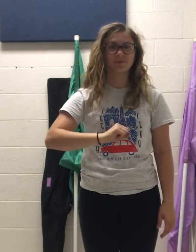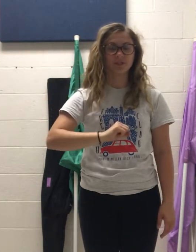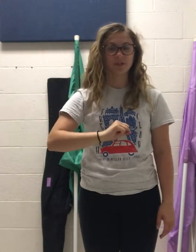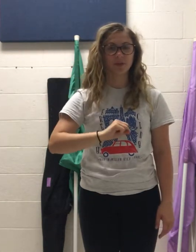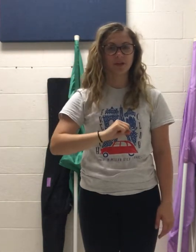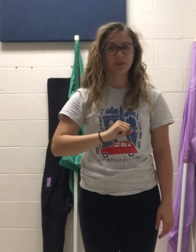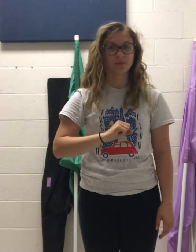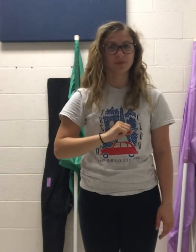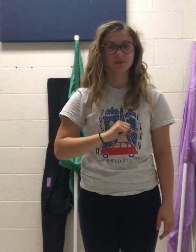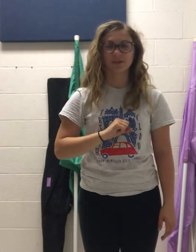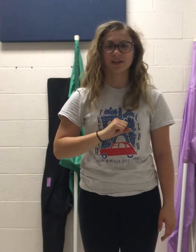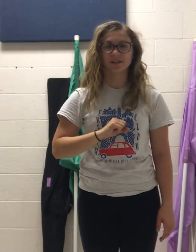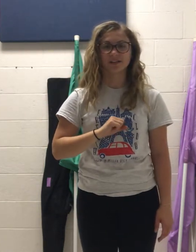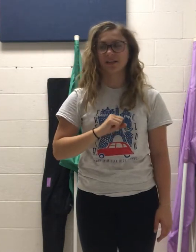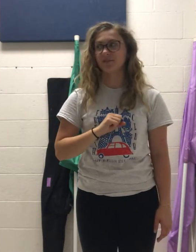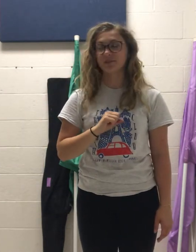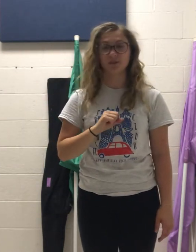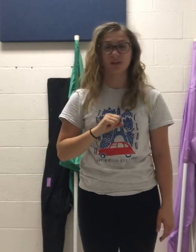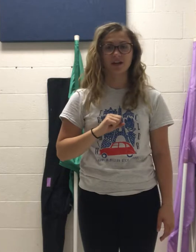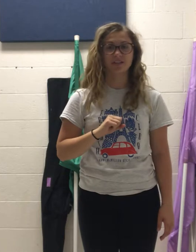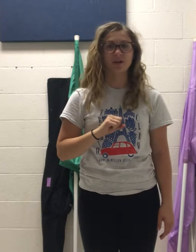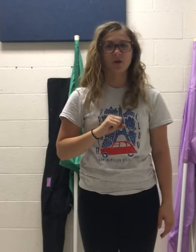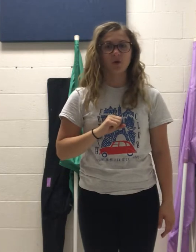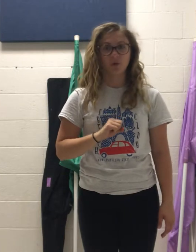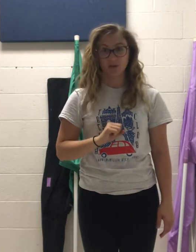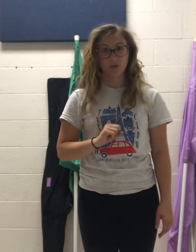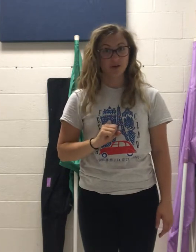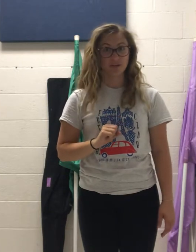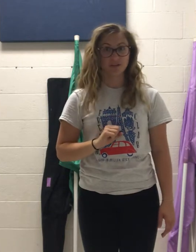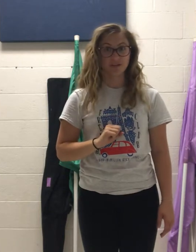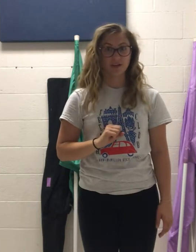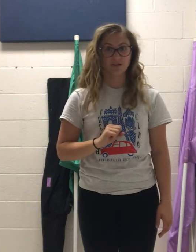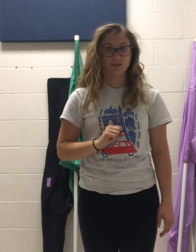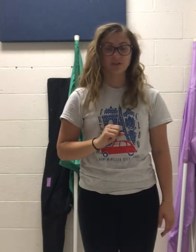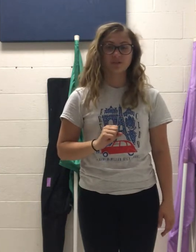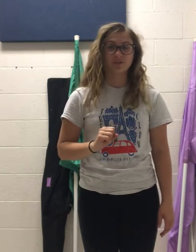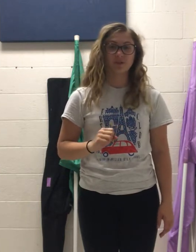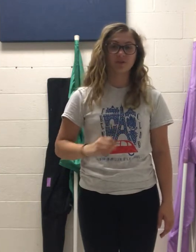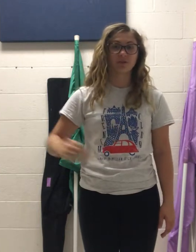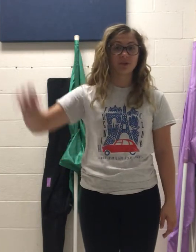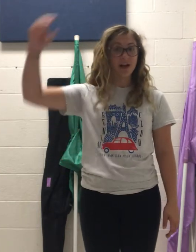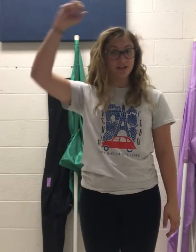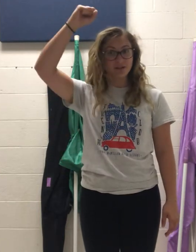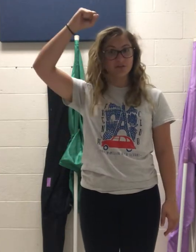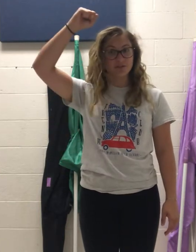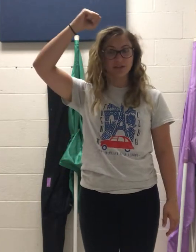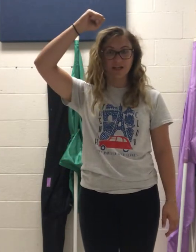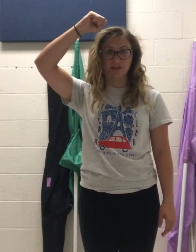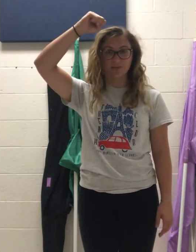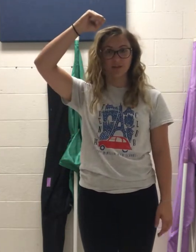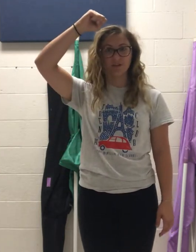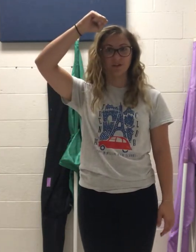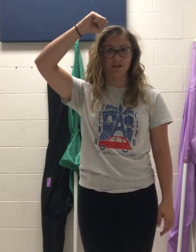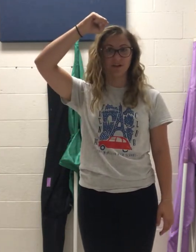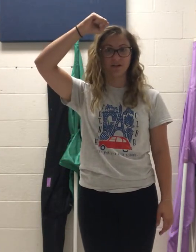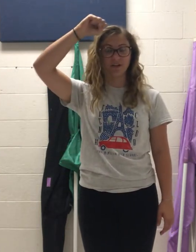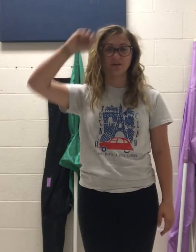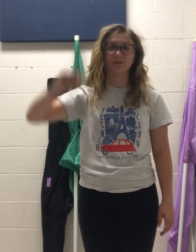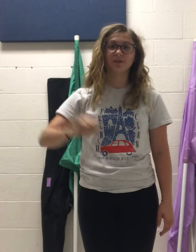So it helps you symbolize and visualize where you are in the scale. So your high do should end up being up here and your low